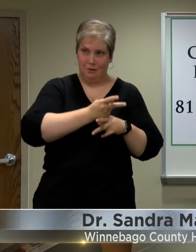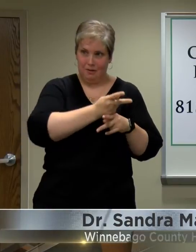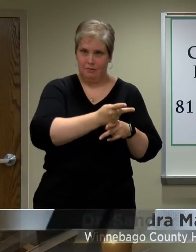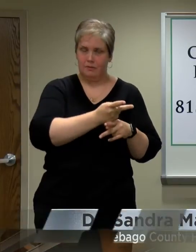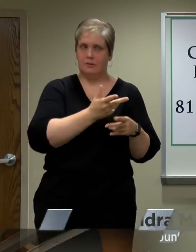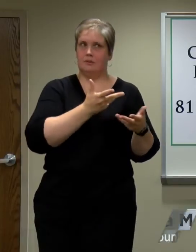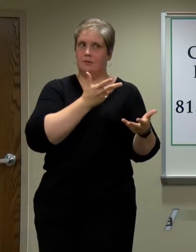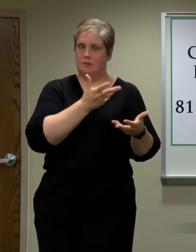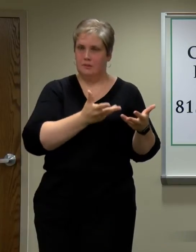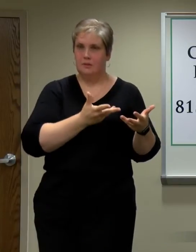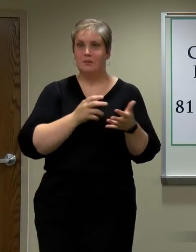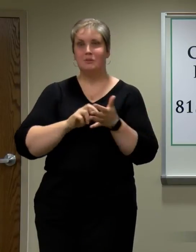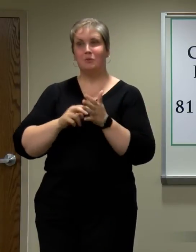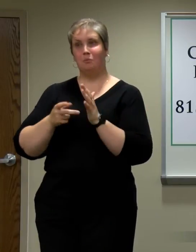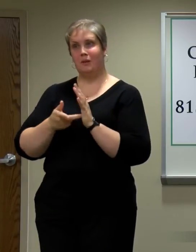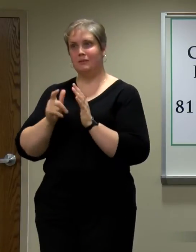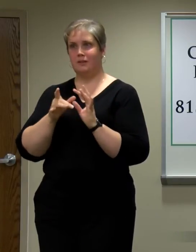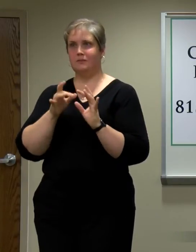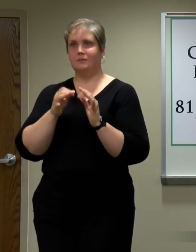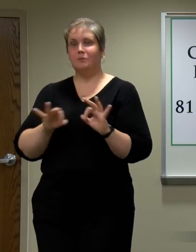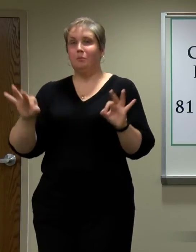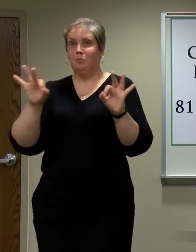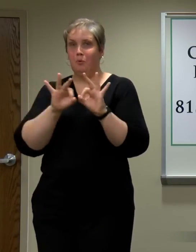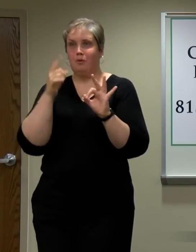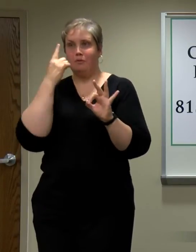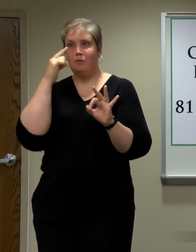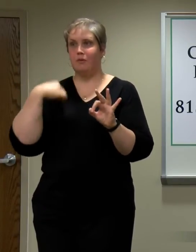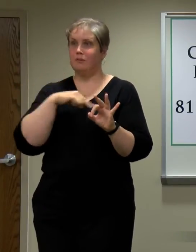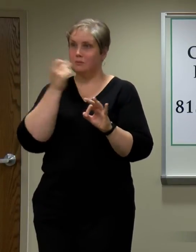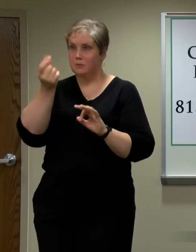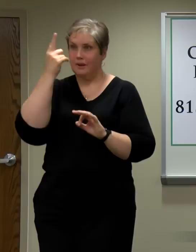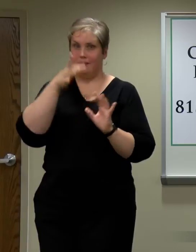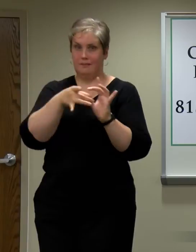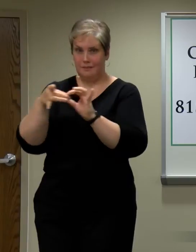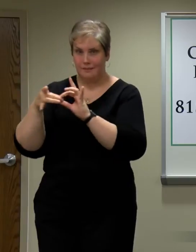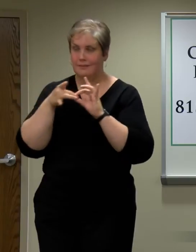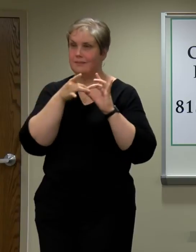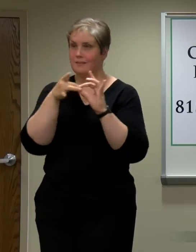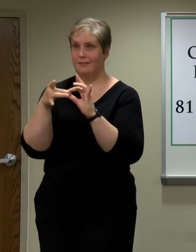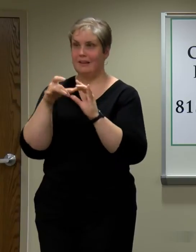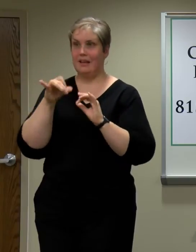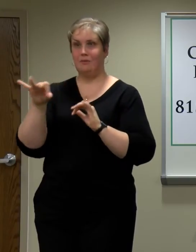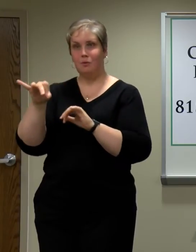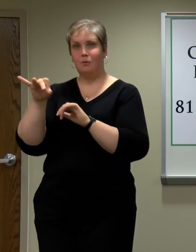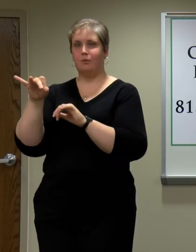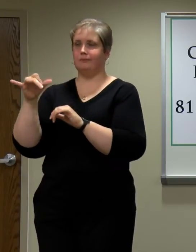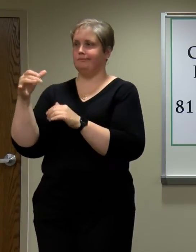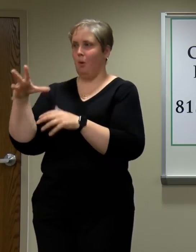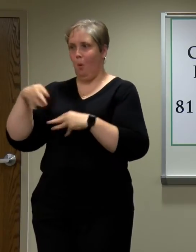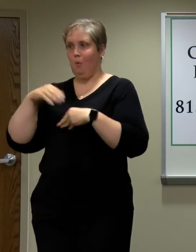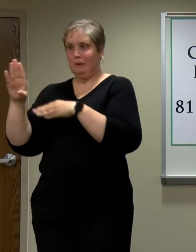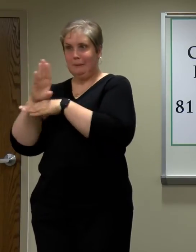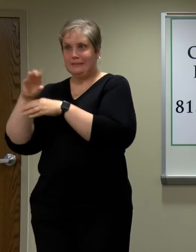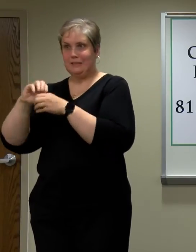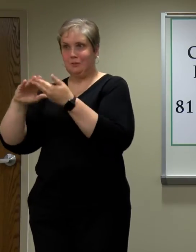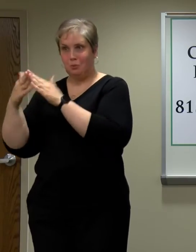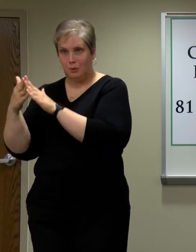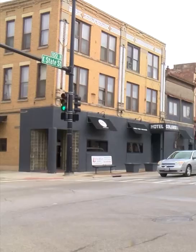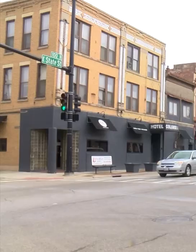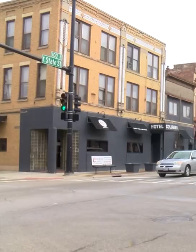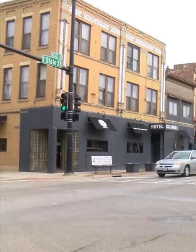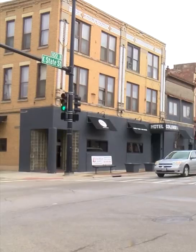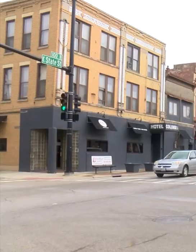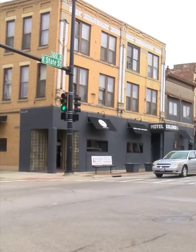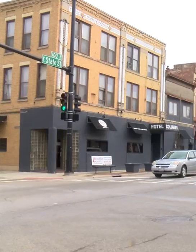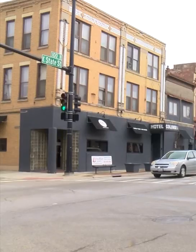inside the school. If you're an employer in our community, you need your workforce. And so we need to be keeping people as safe as possible.